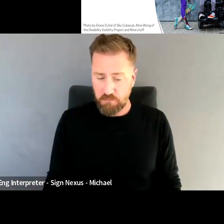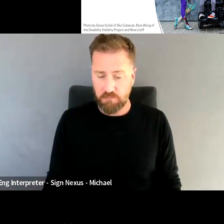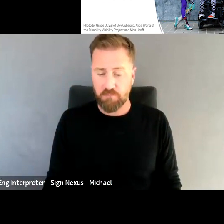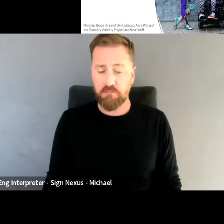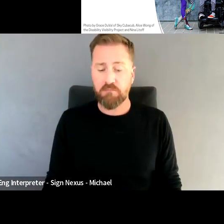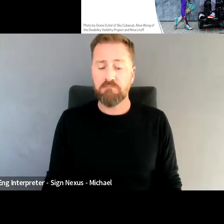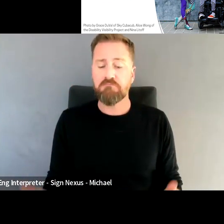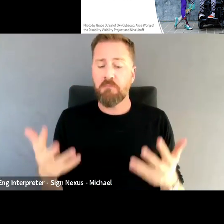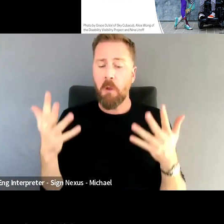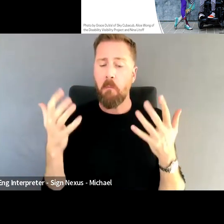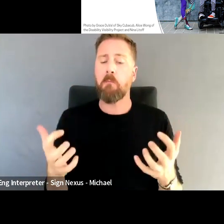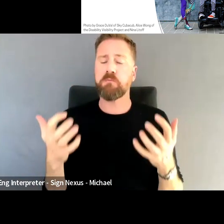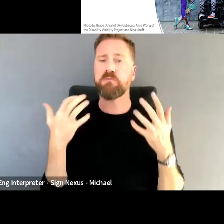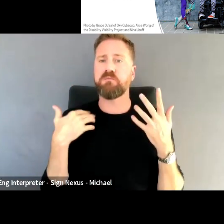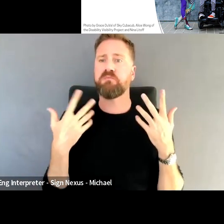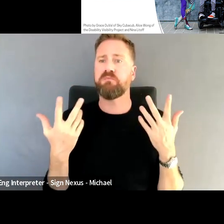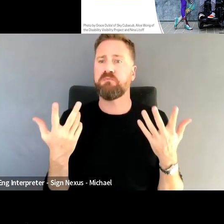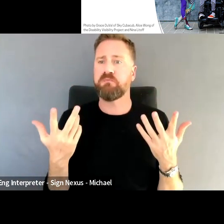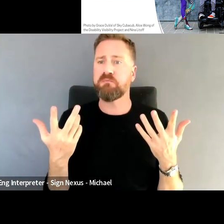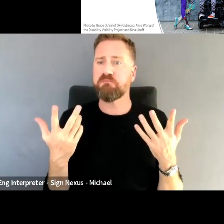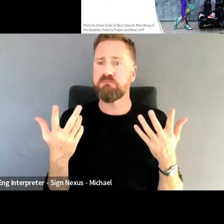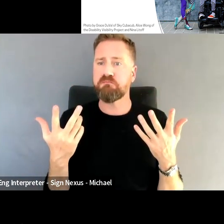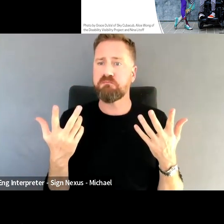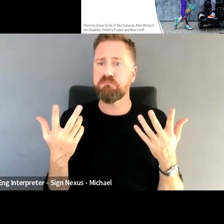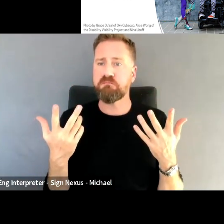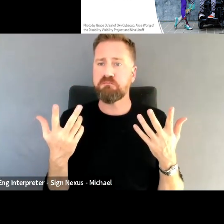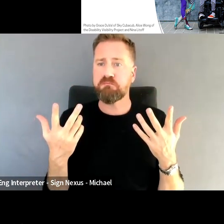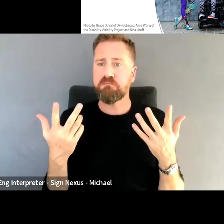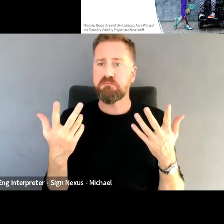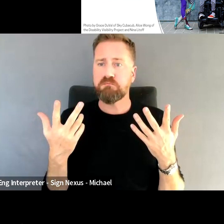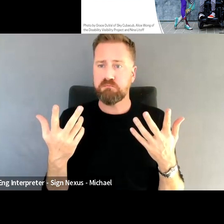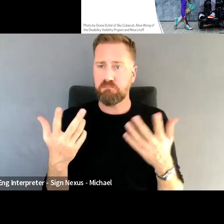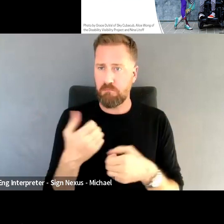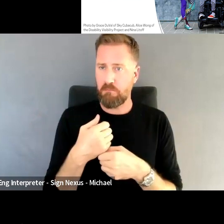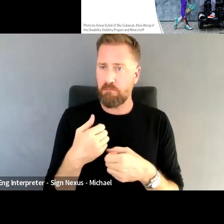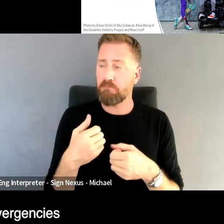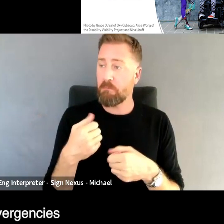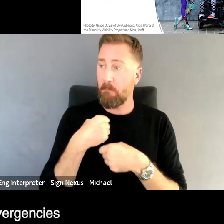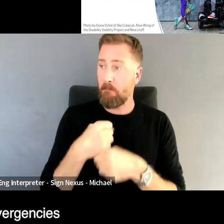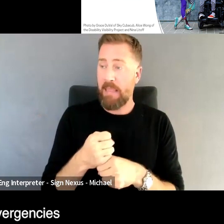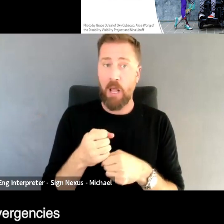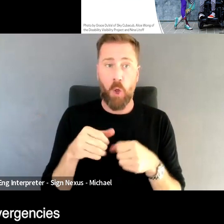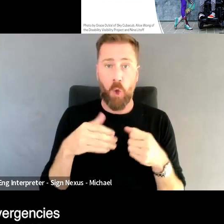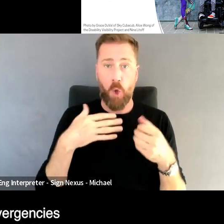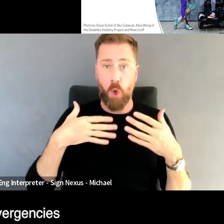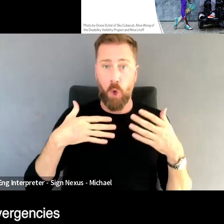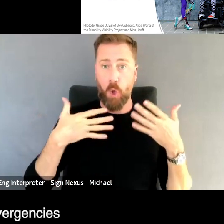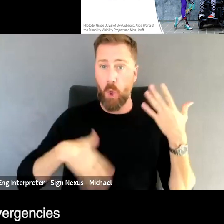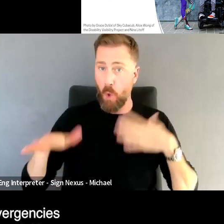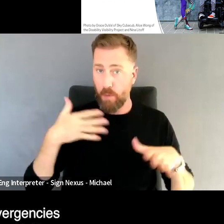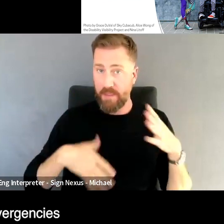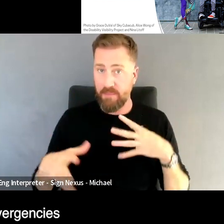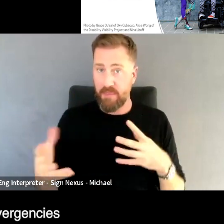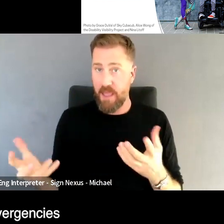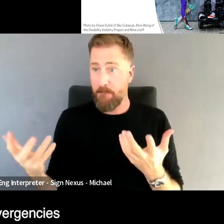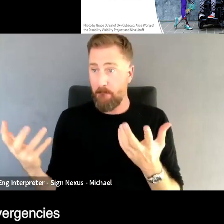I wanted to be able to make clothing that would be good for that and my neurodivergencies